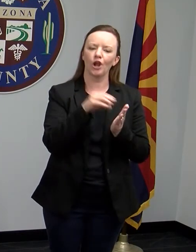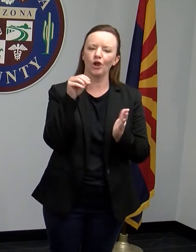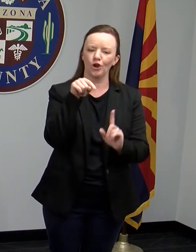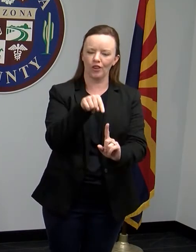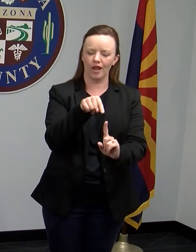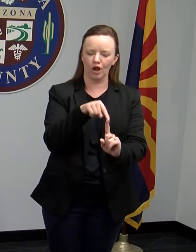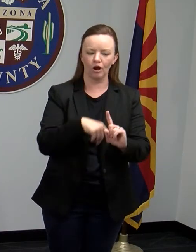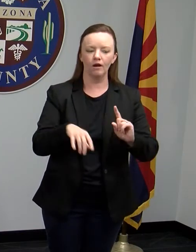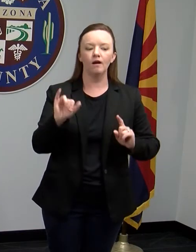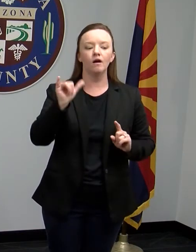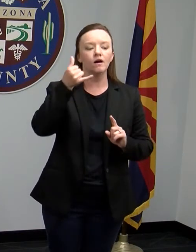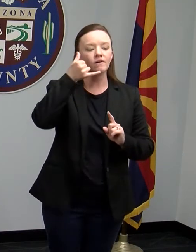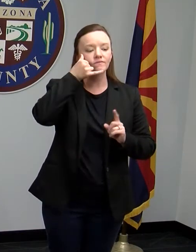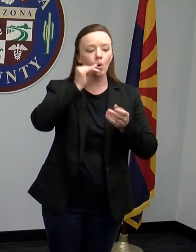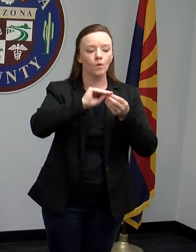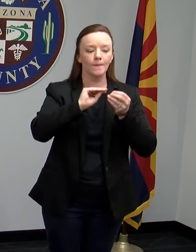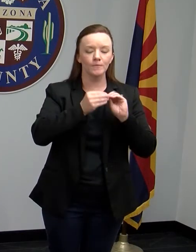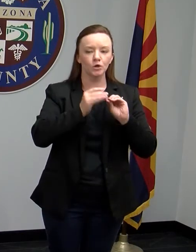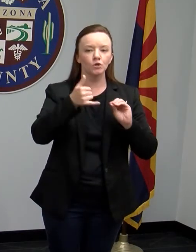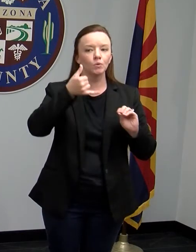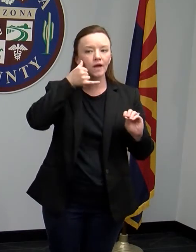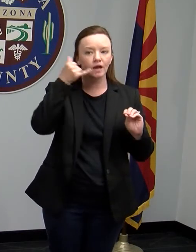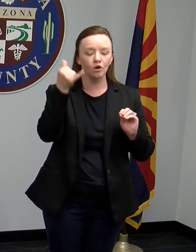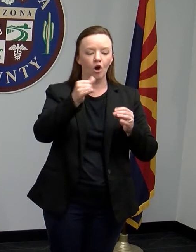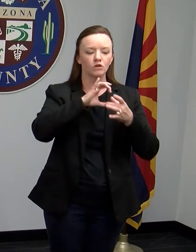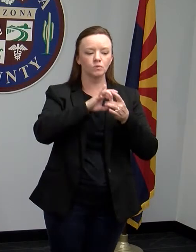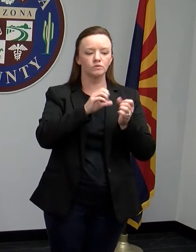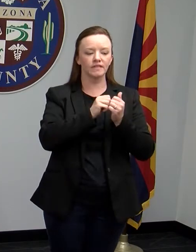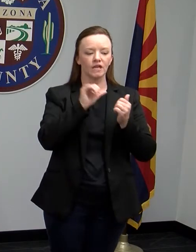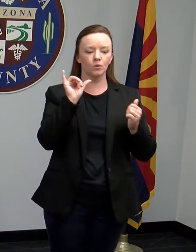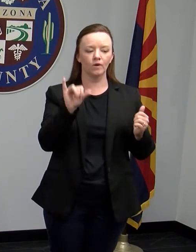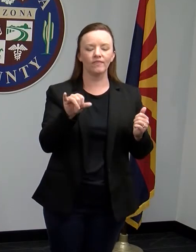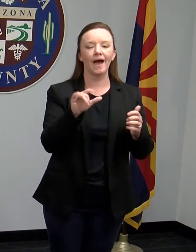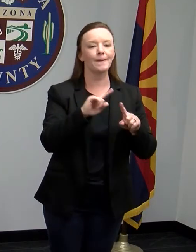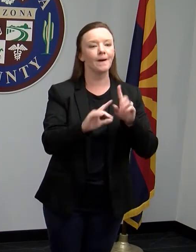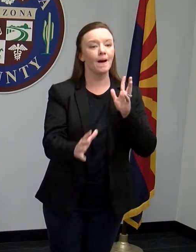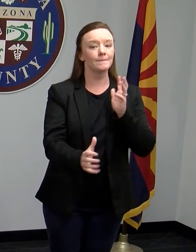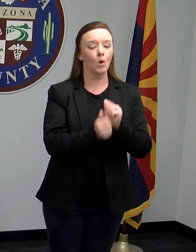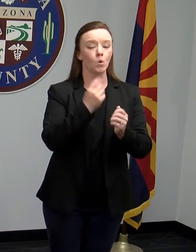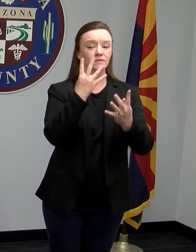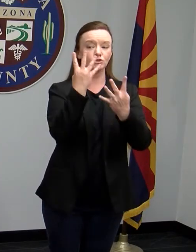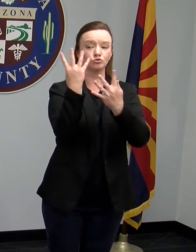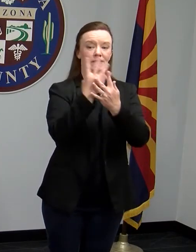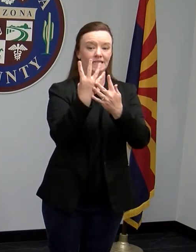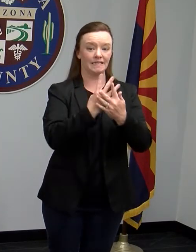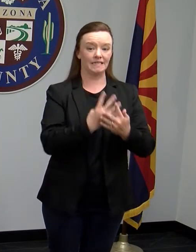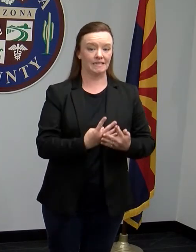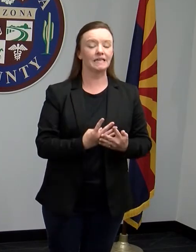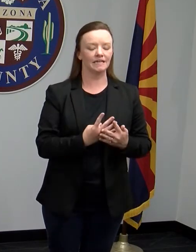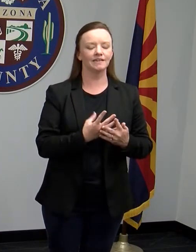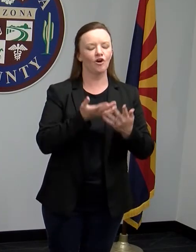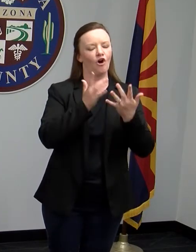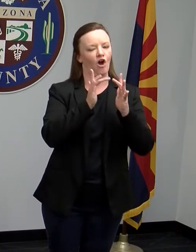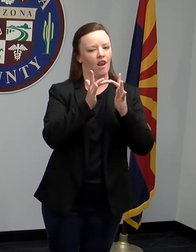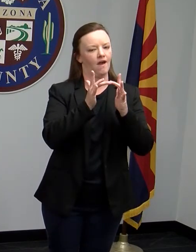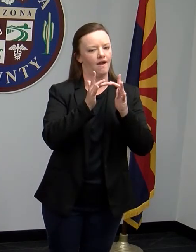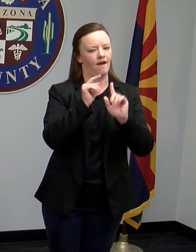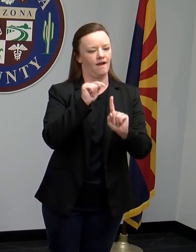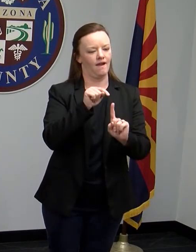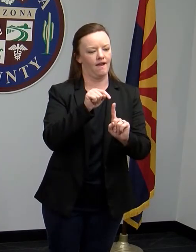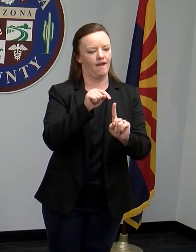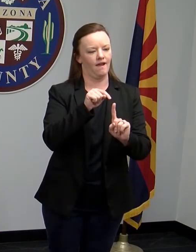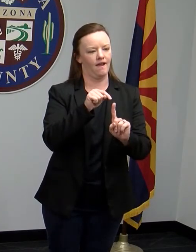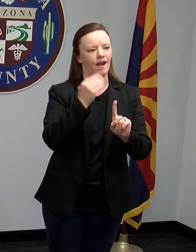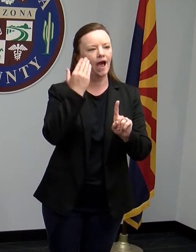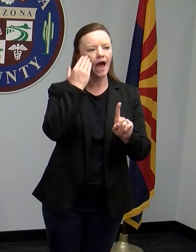also a phone number you can call that's associated with that. But most of the screening is being done online. I don't